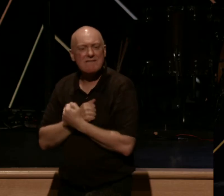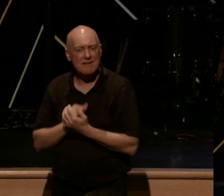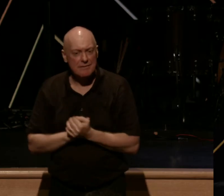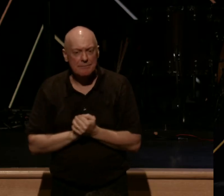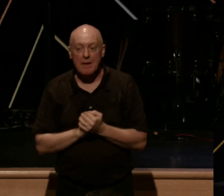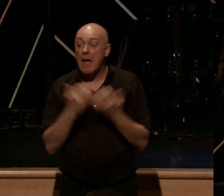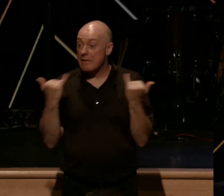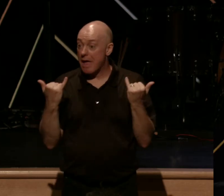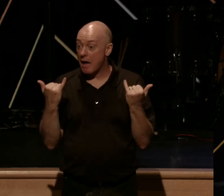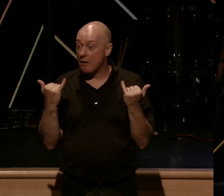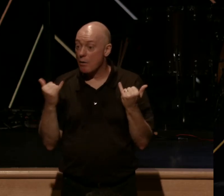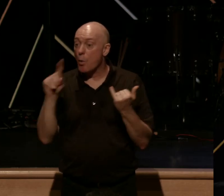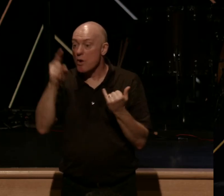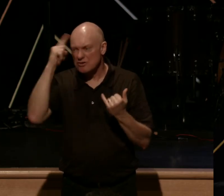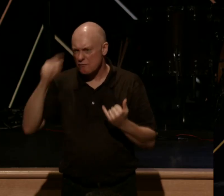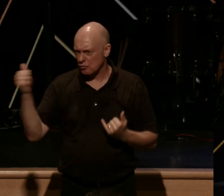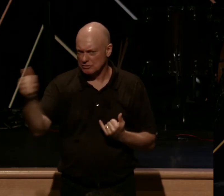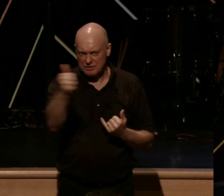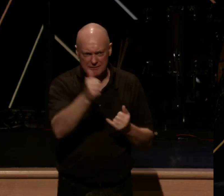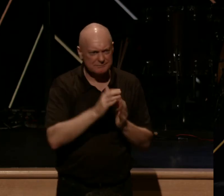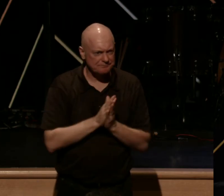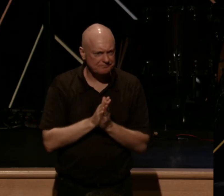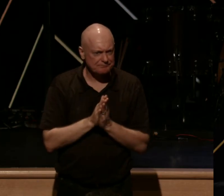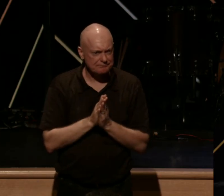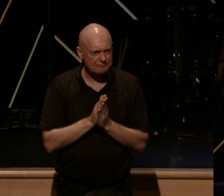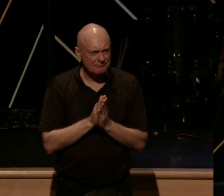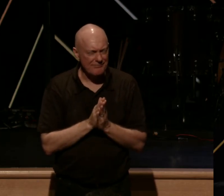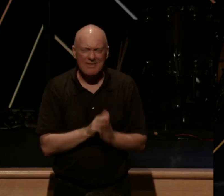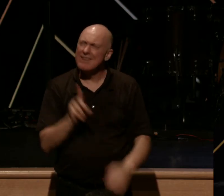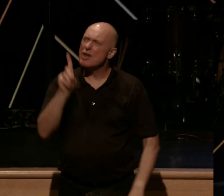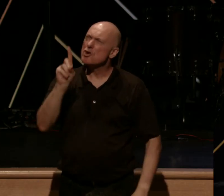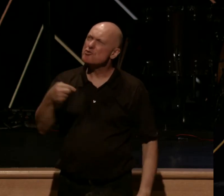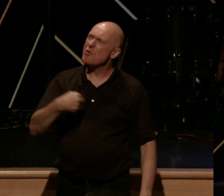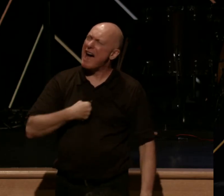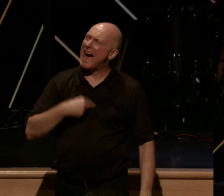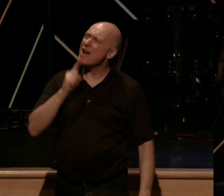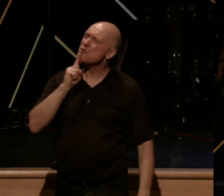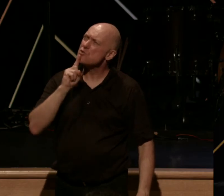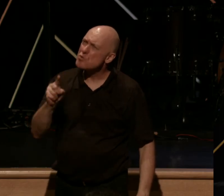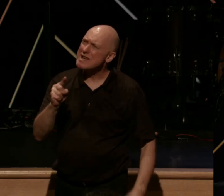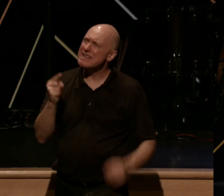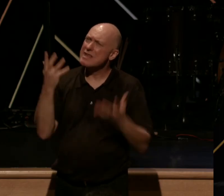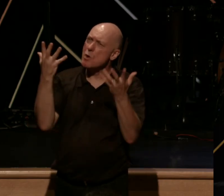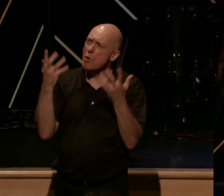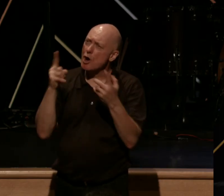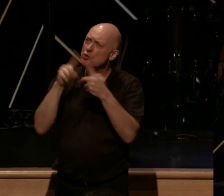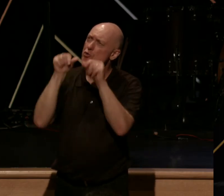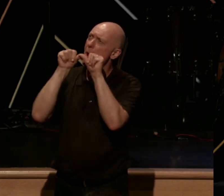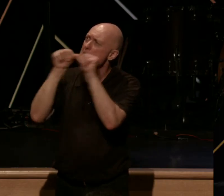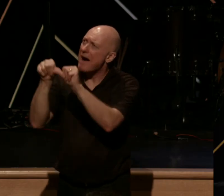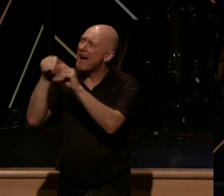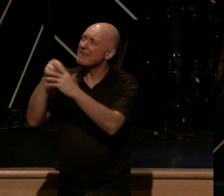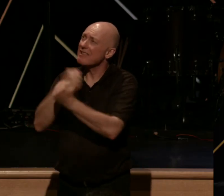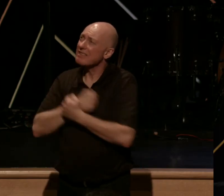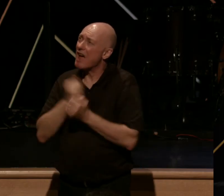ask yourself, do I really want to abide in the love of Jesus Christ?